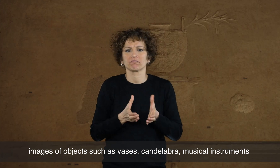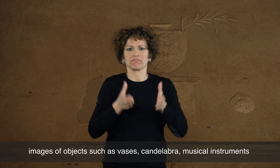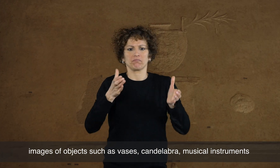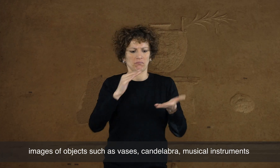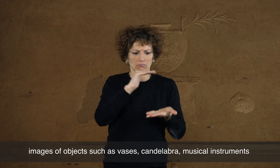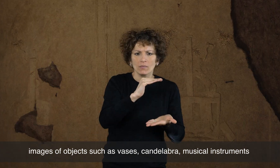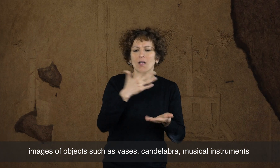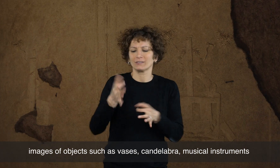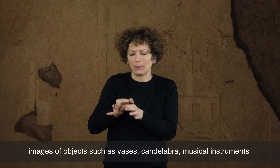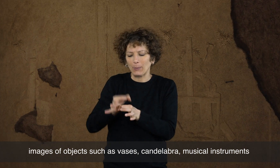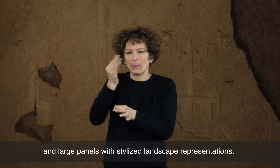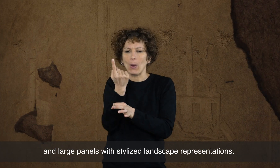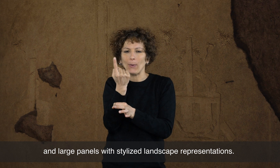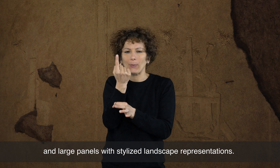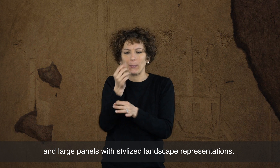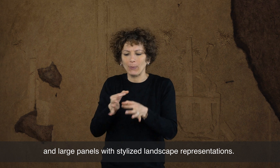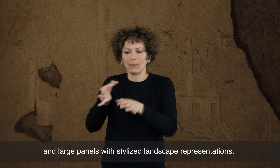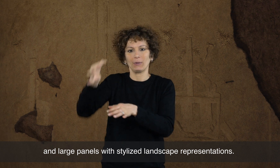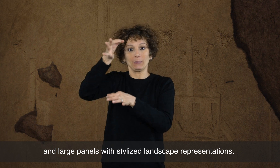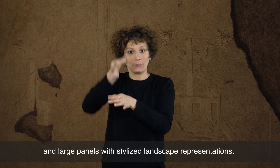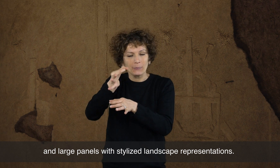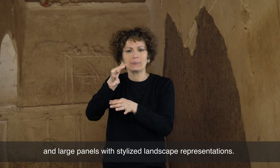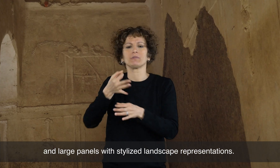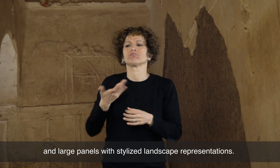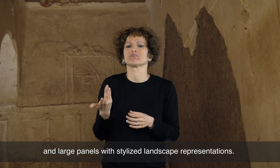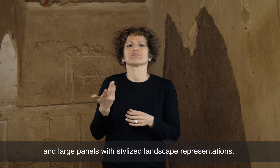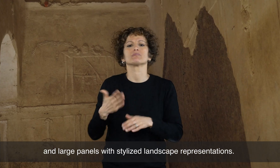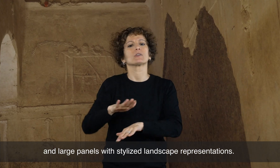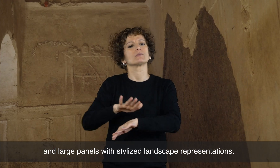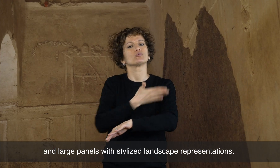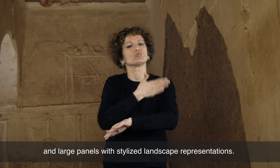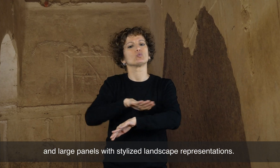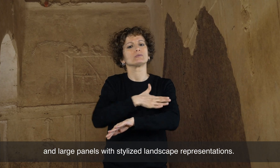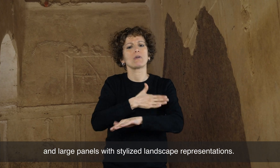and large panels with stylized landscape representation.